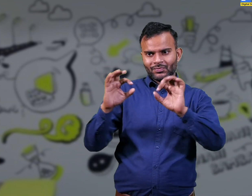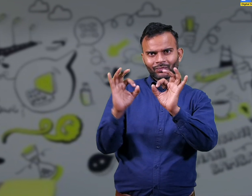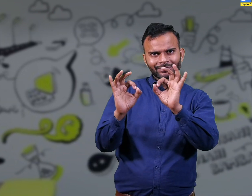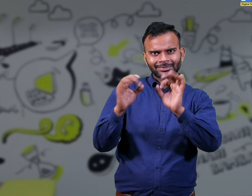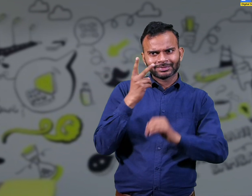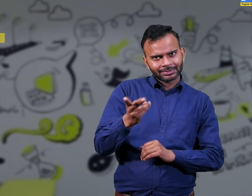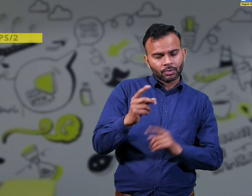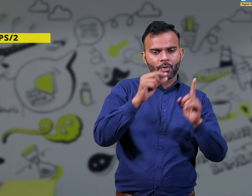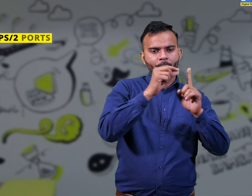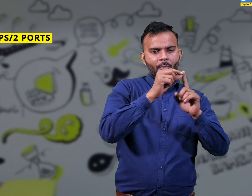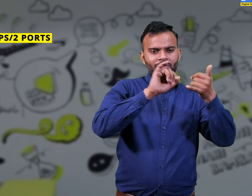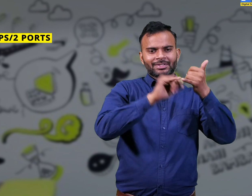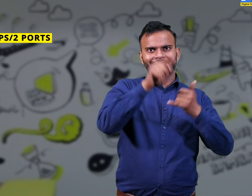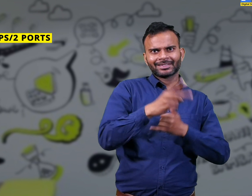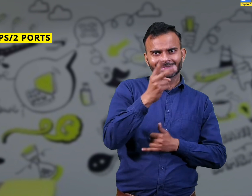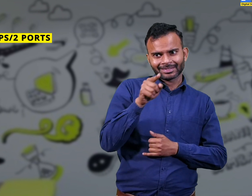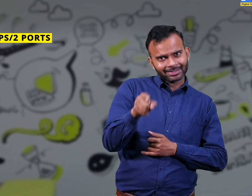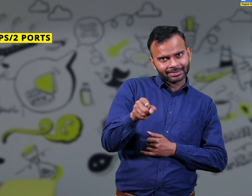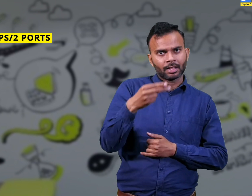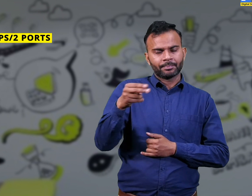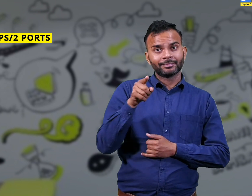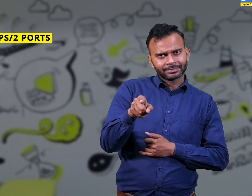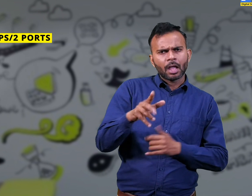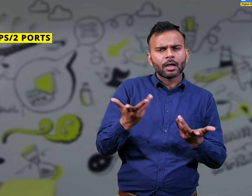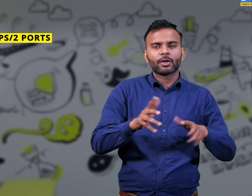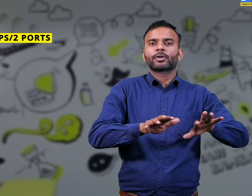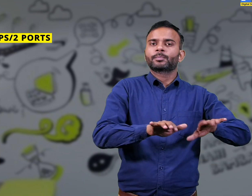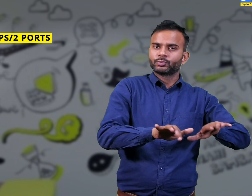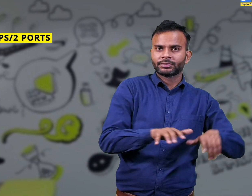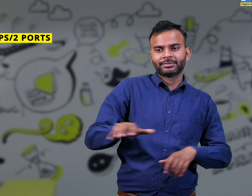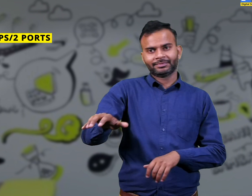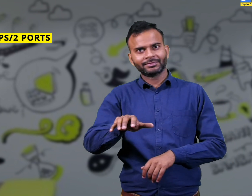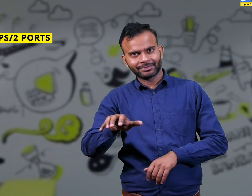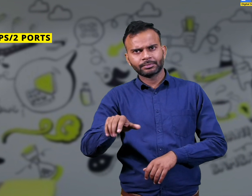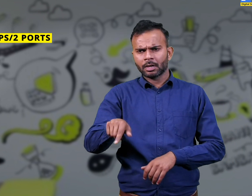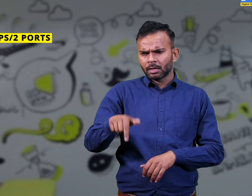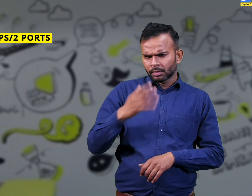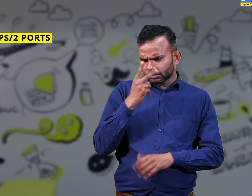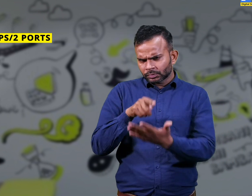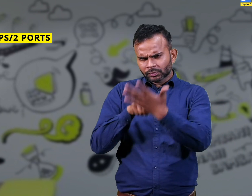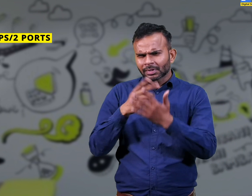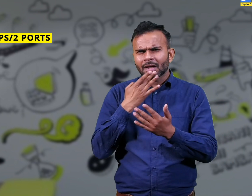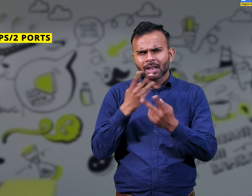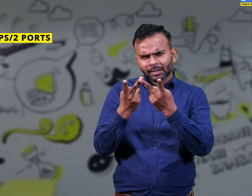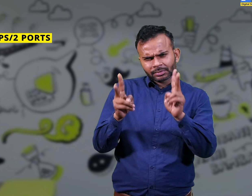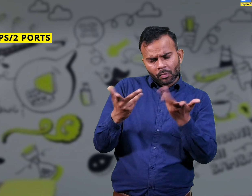Next, PA slash 2 port. This port is used to connect the